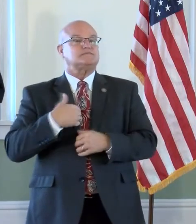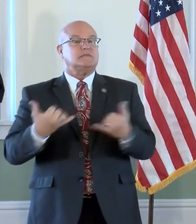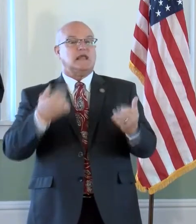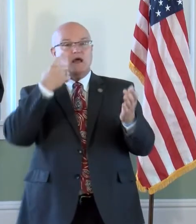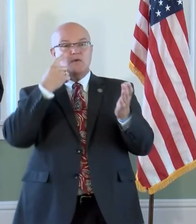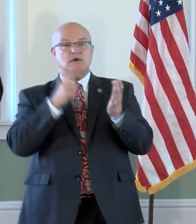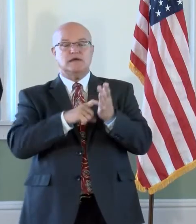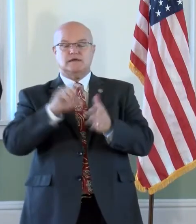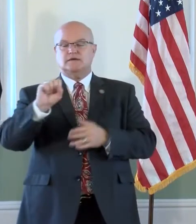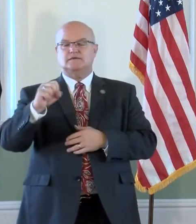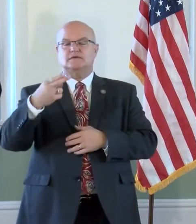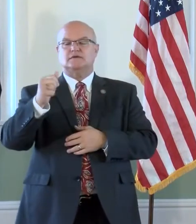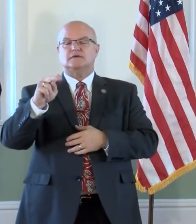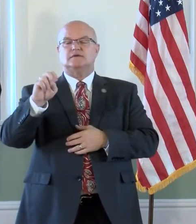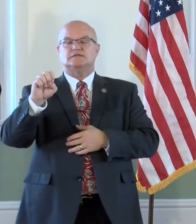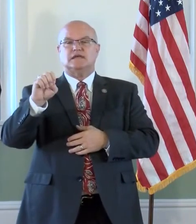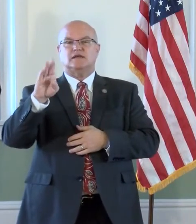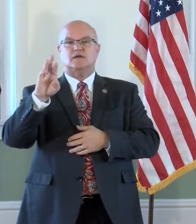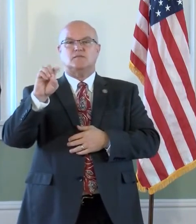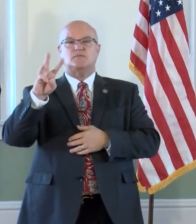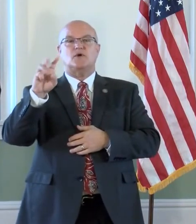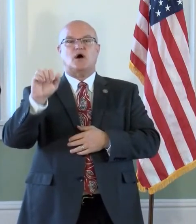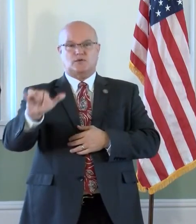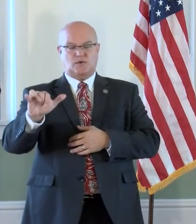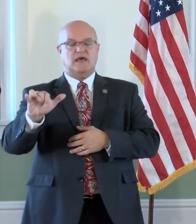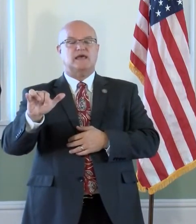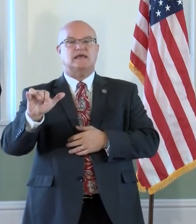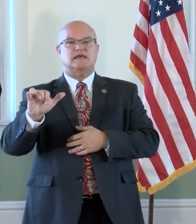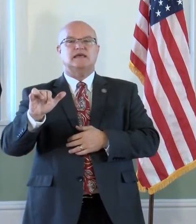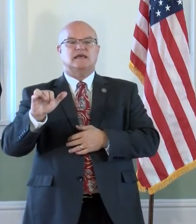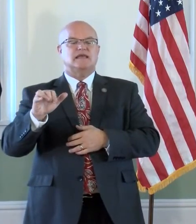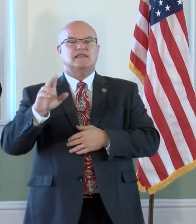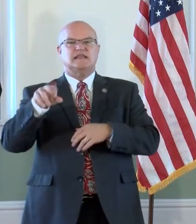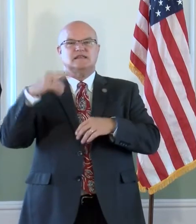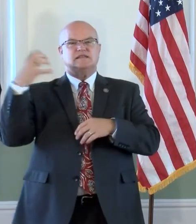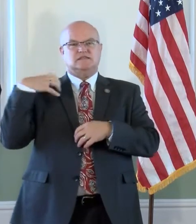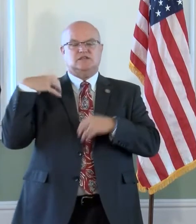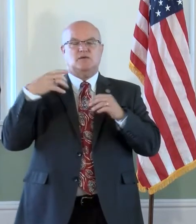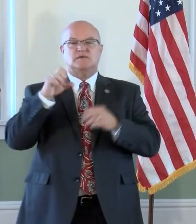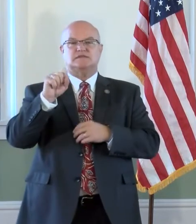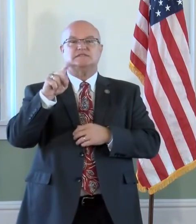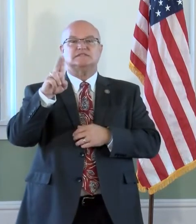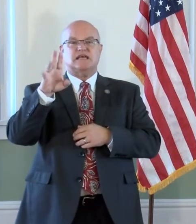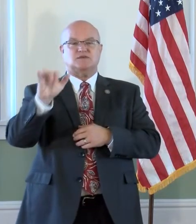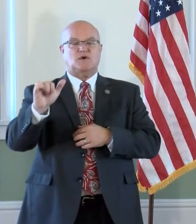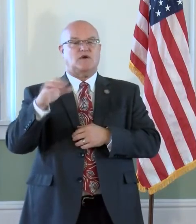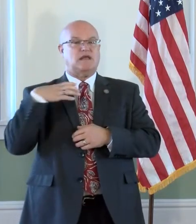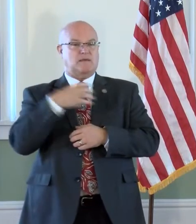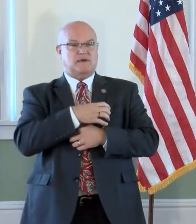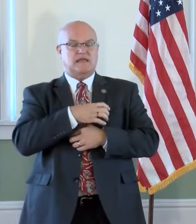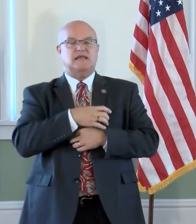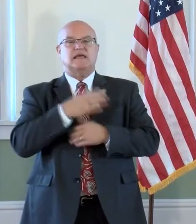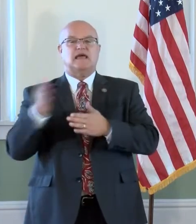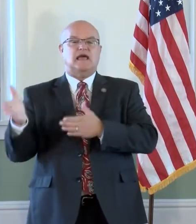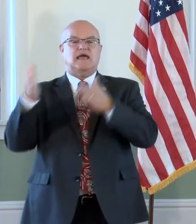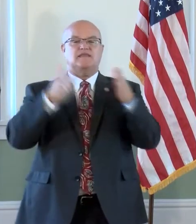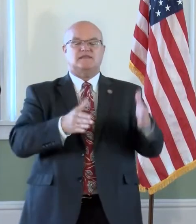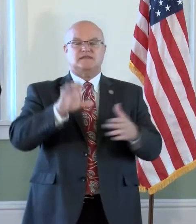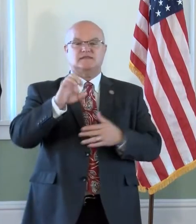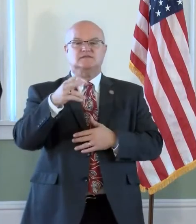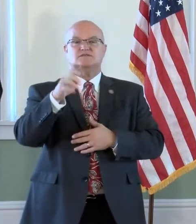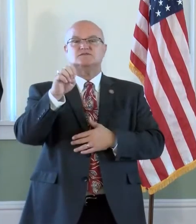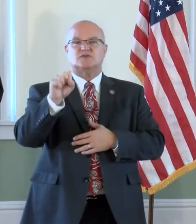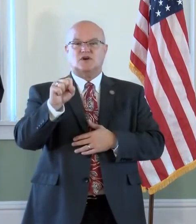recognize Shane Broadway, the chair of our National Statuary Committee, to make his comments. Followed by Charles King,